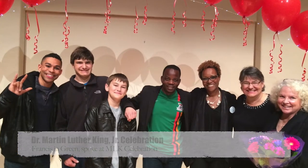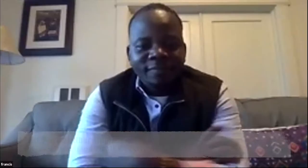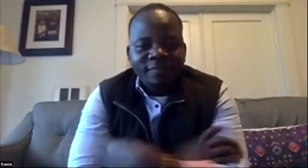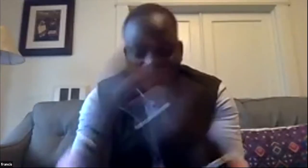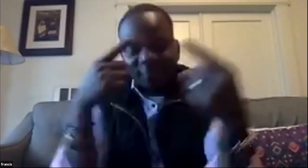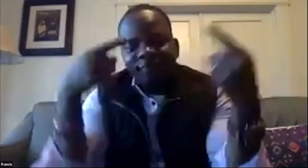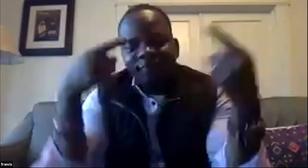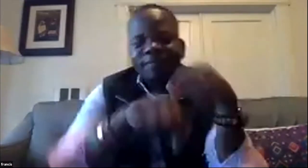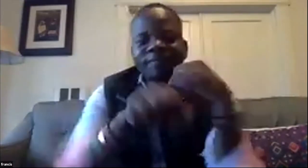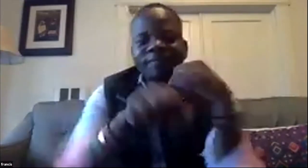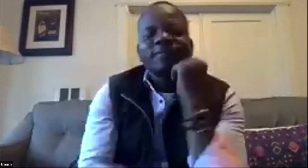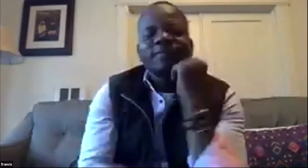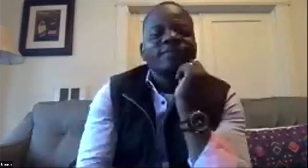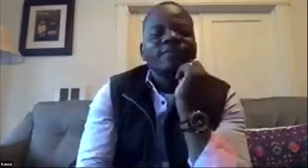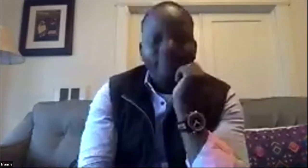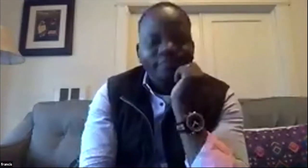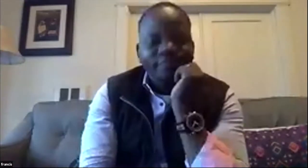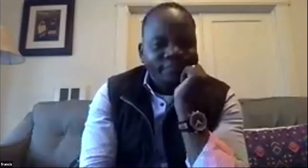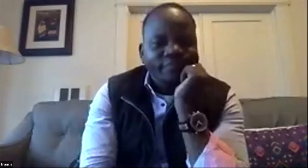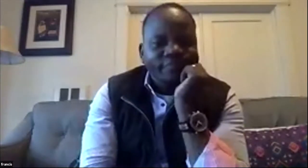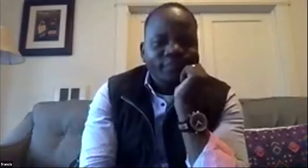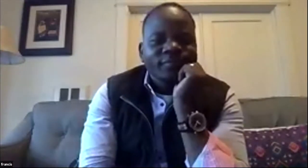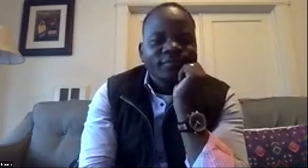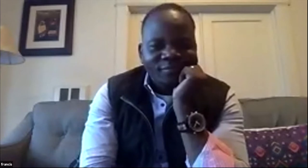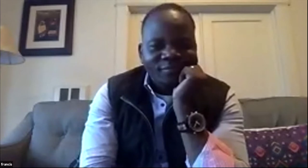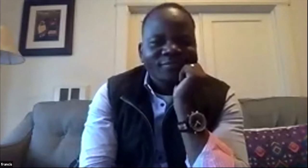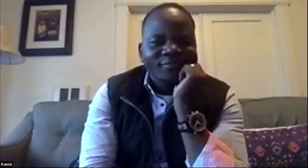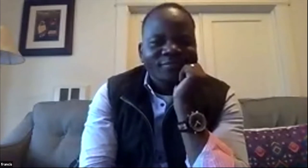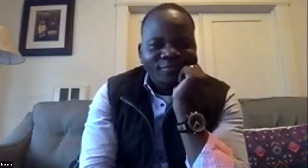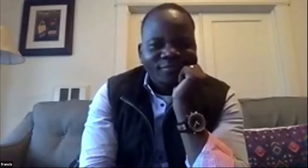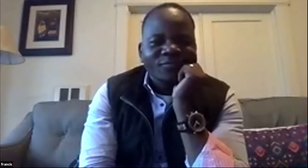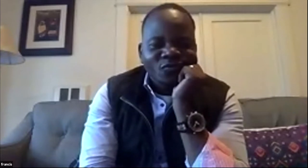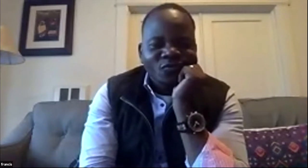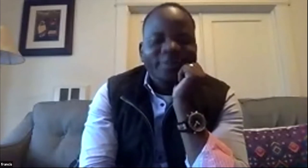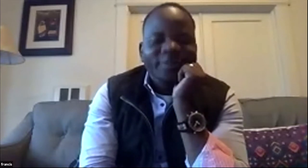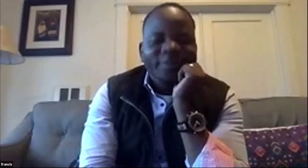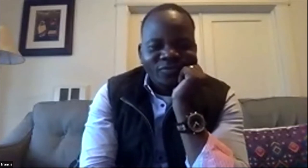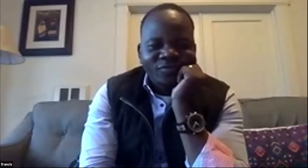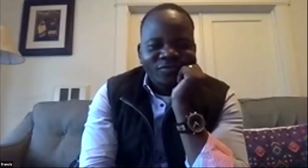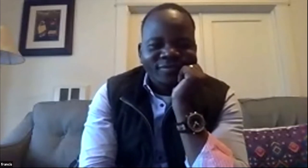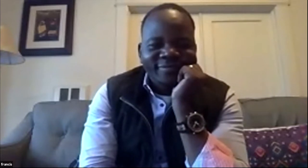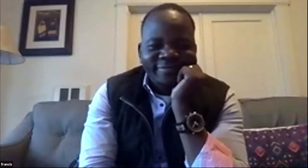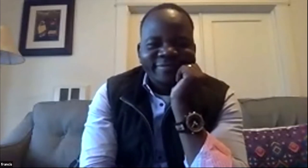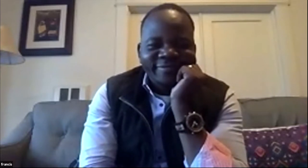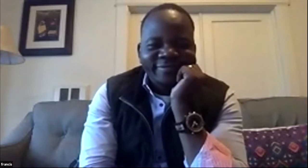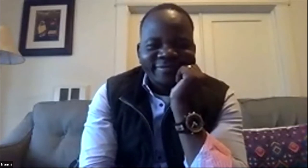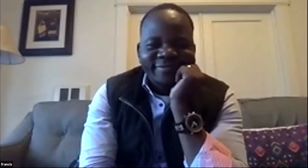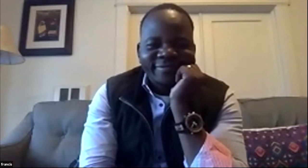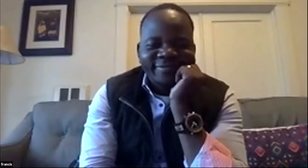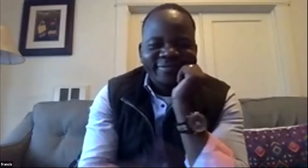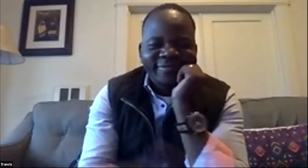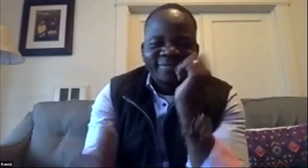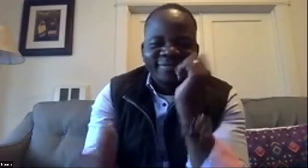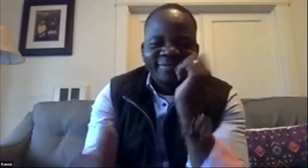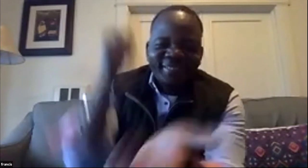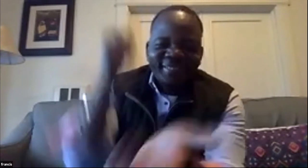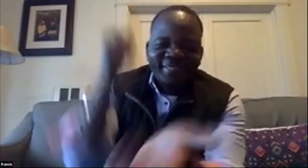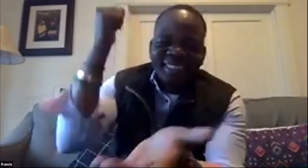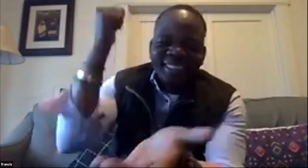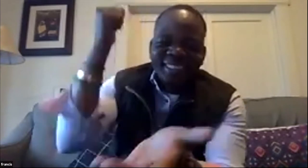to the things that it can do academically which adds to the things that can develop its skills and whatnot so you know and that is